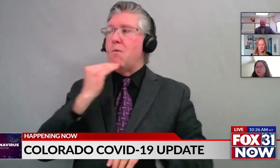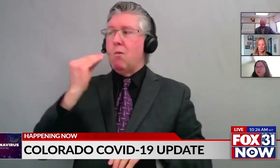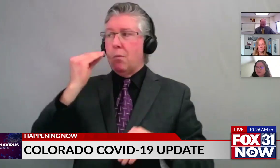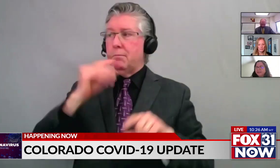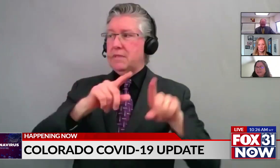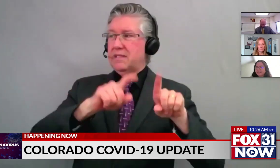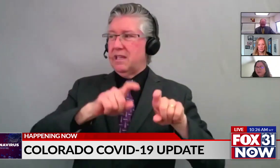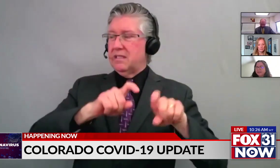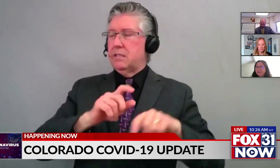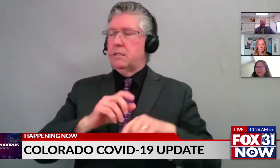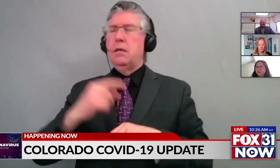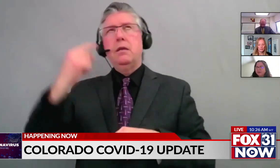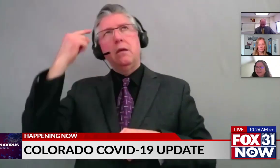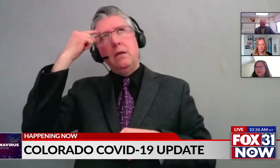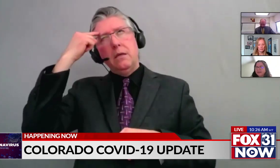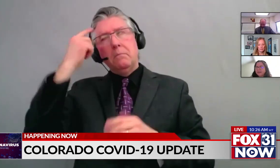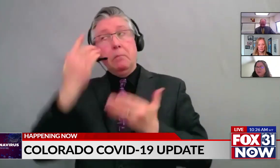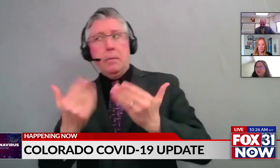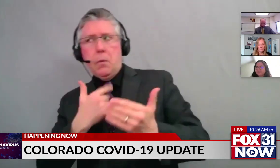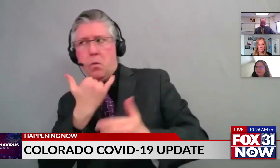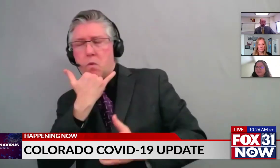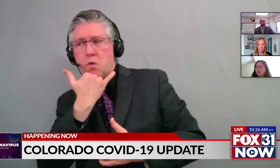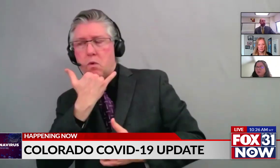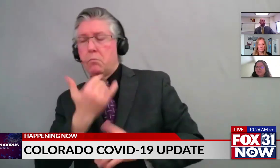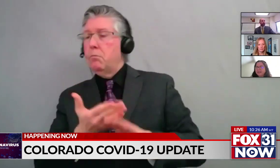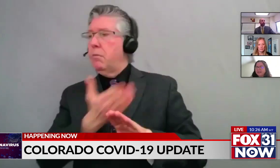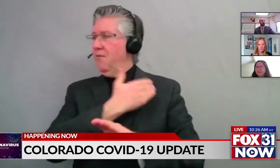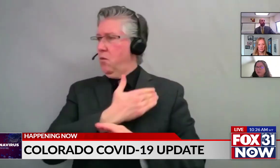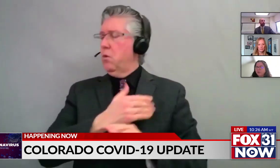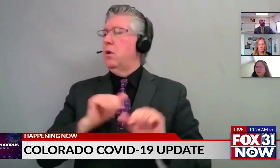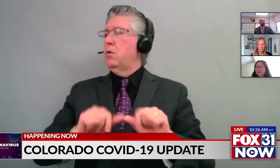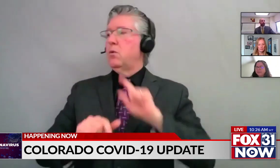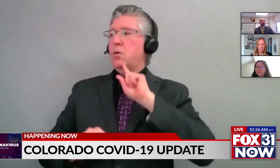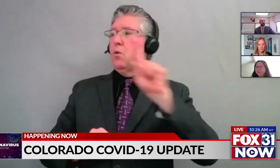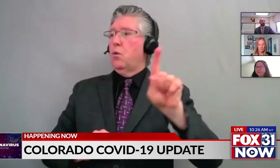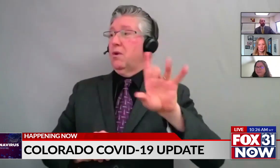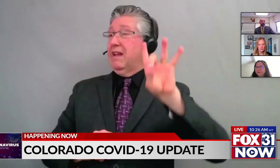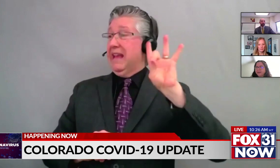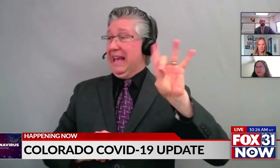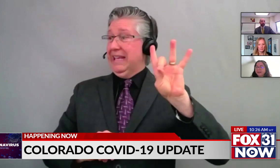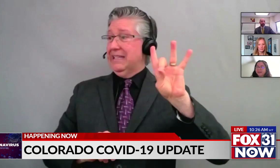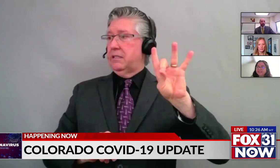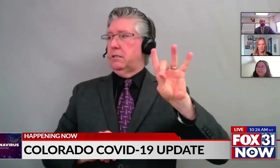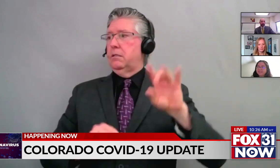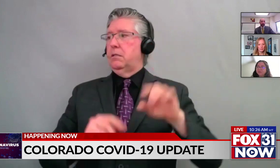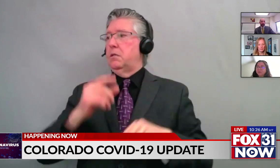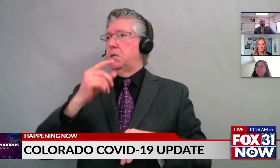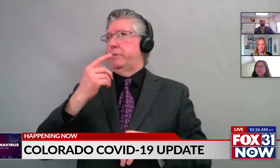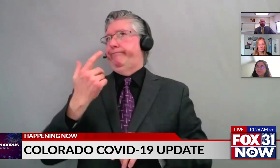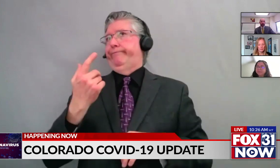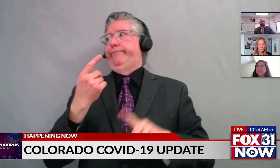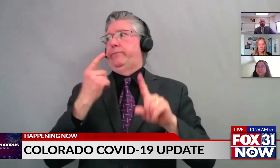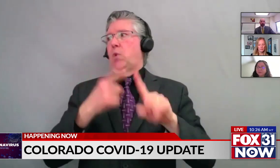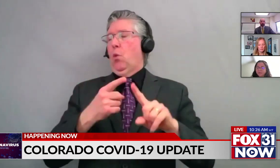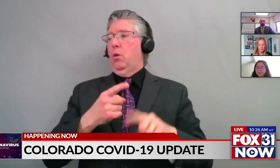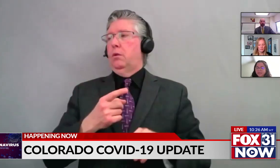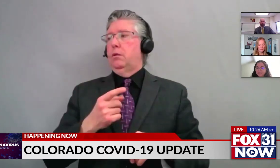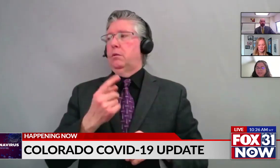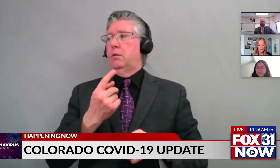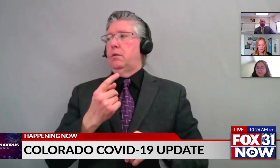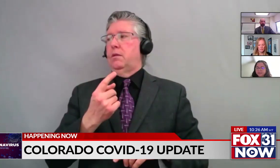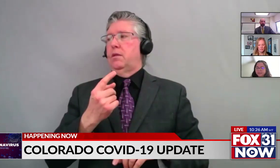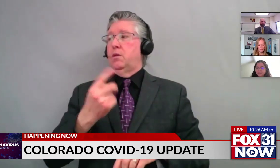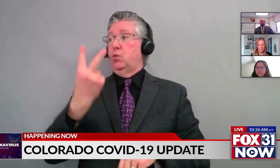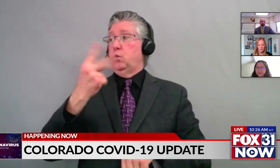when you started, you could order eight tests with the idea you were supposed to swab yourself twice a week for a month. And then you said about